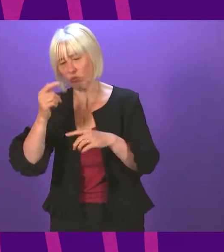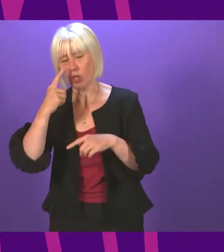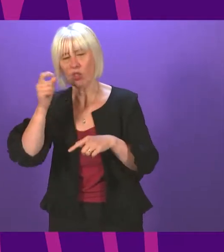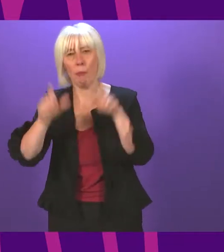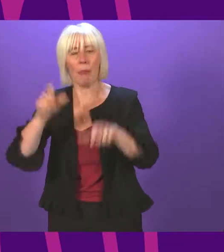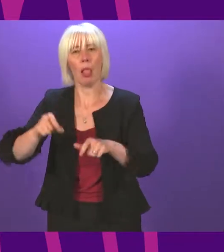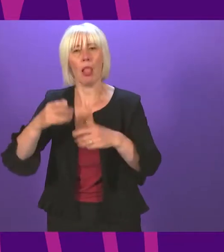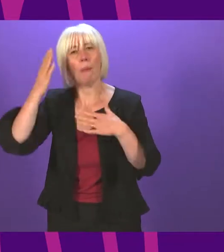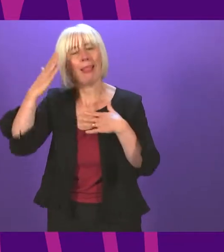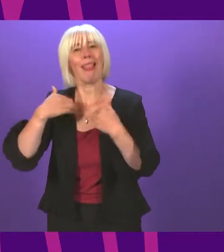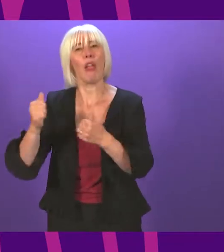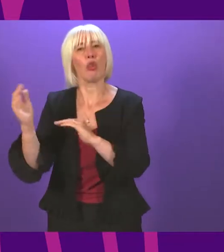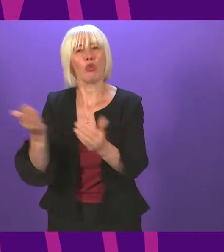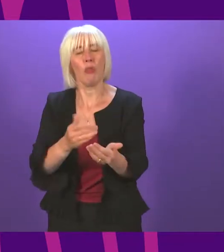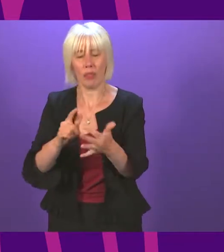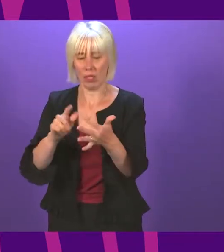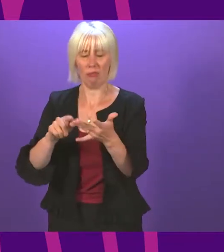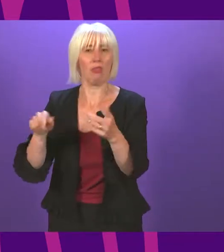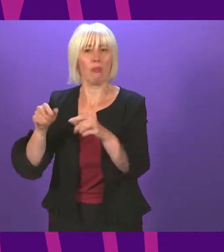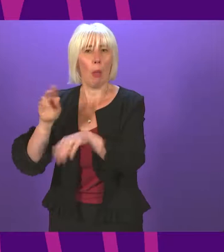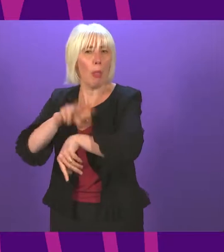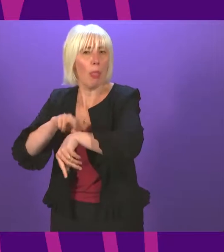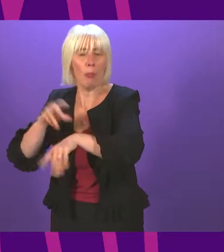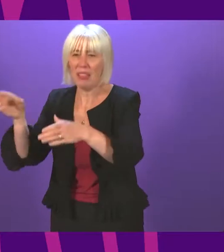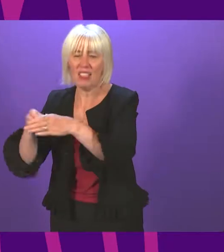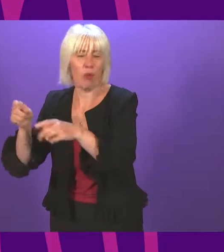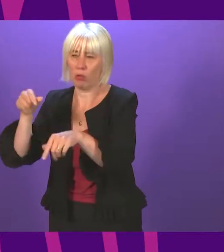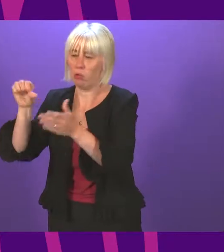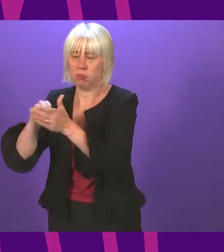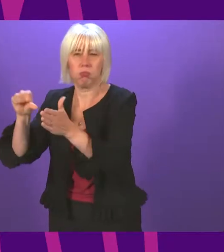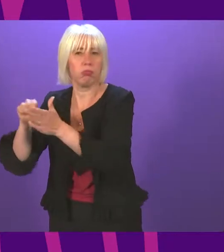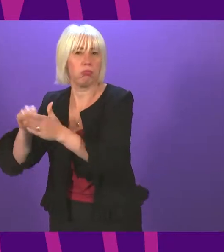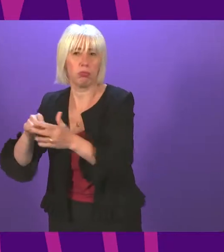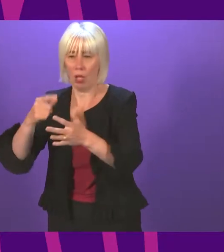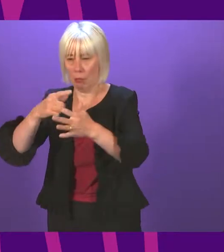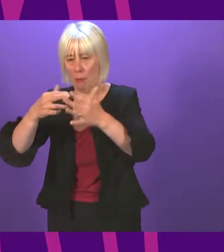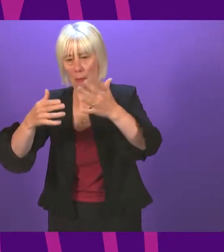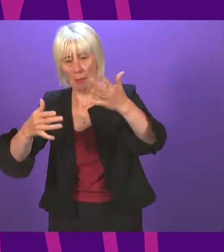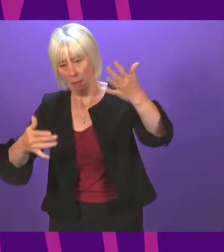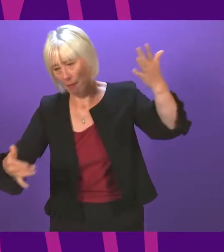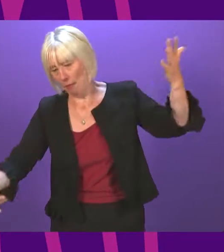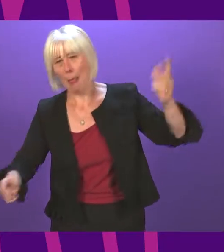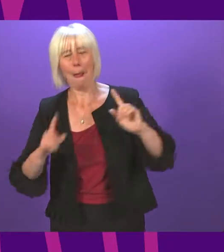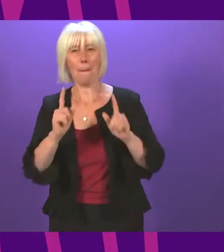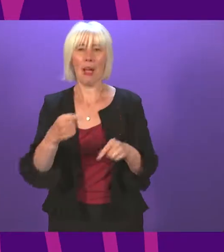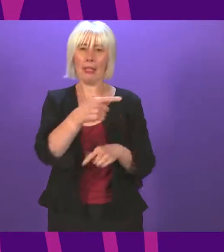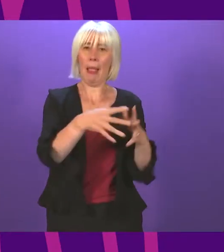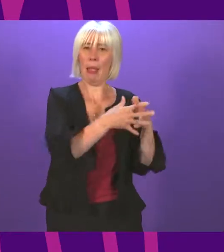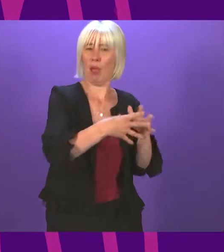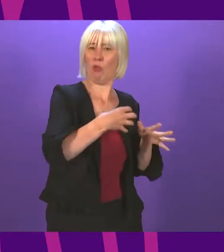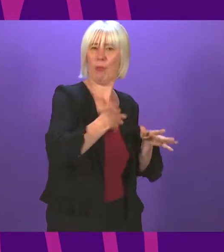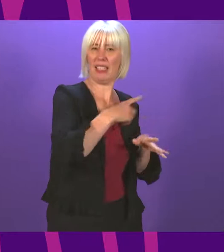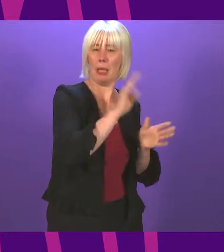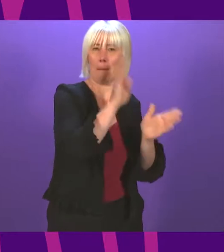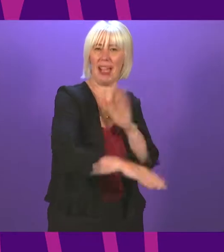the threadbare state of our police force, the list goes on and on and on. But where FDR passed 76